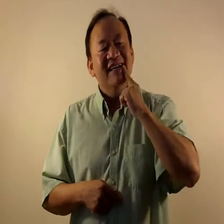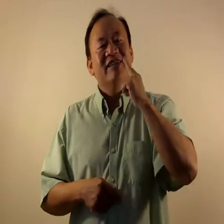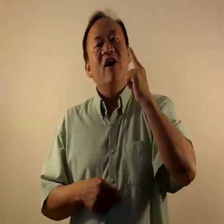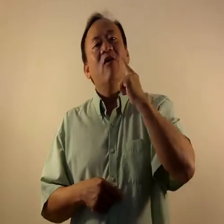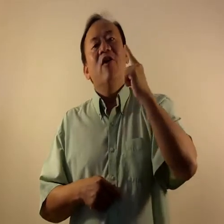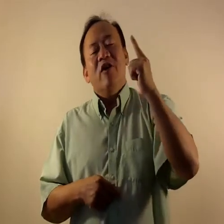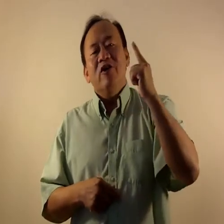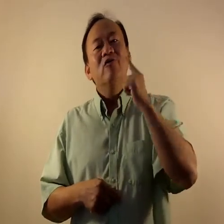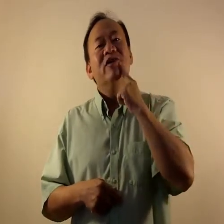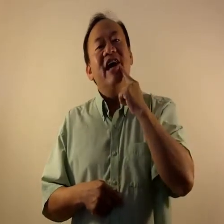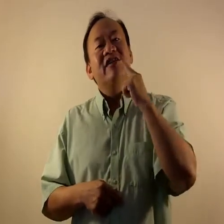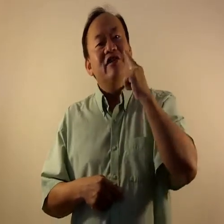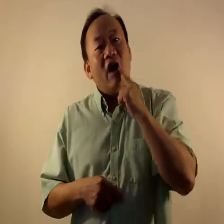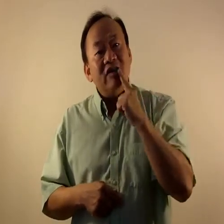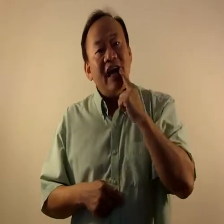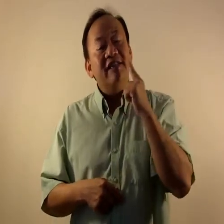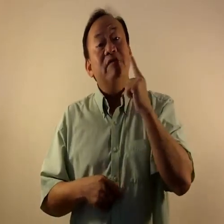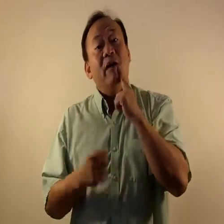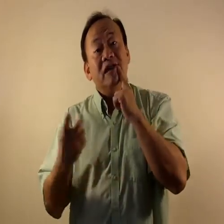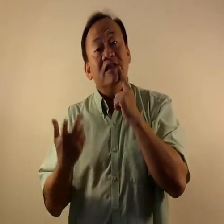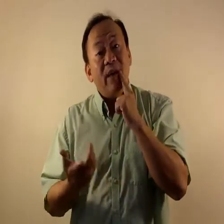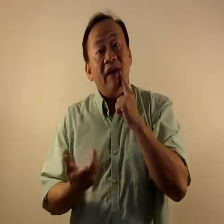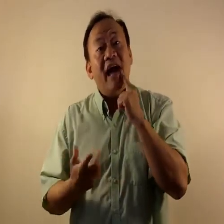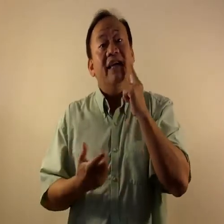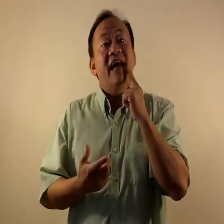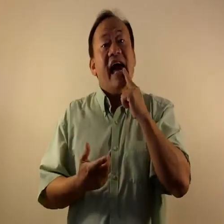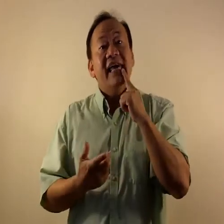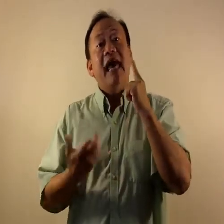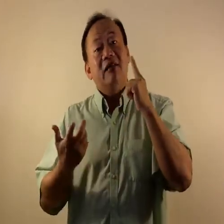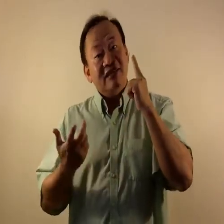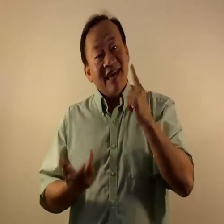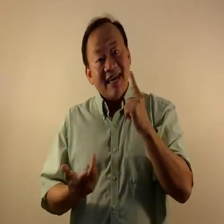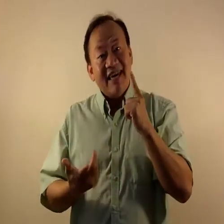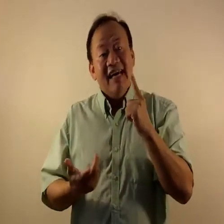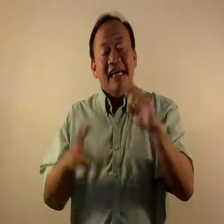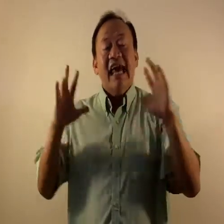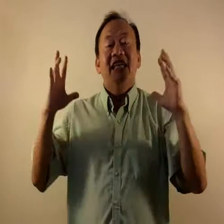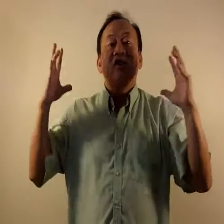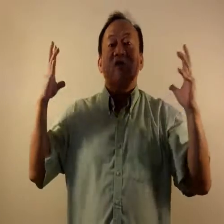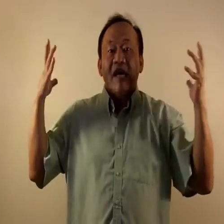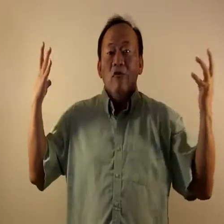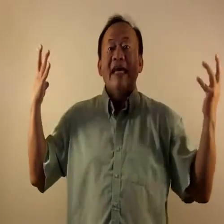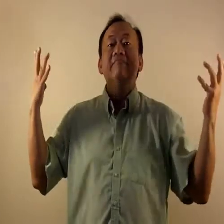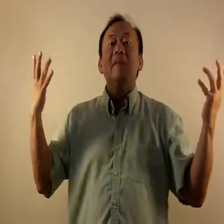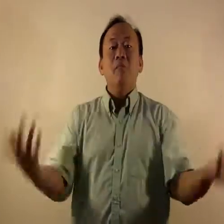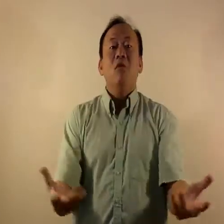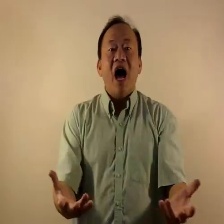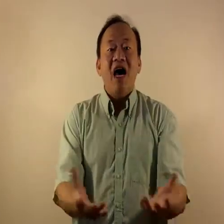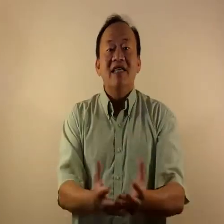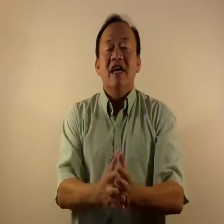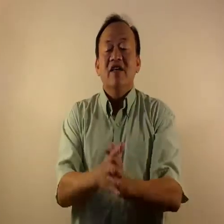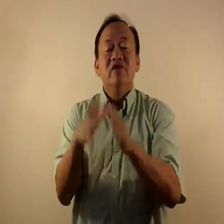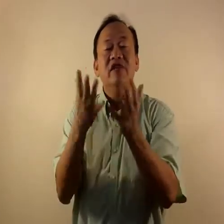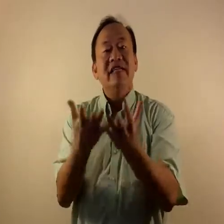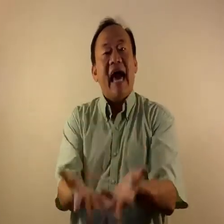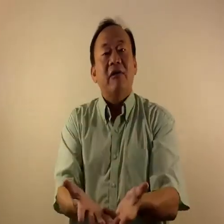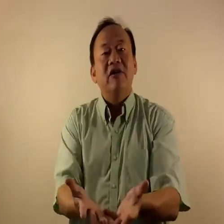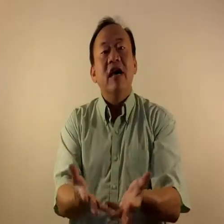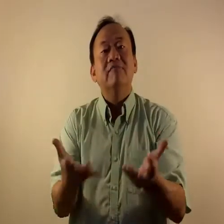So you would taste salt. And salt is spelled S-A-L-T. And that's so that we can memorize using the acronym